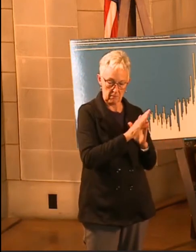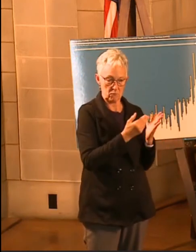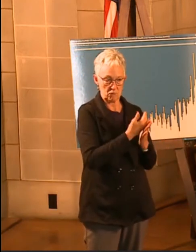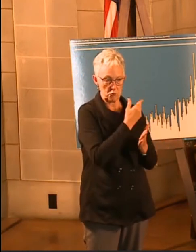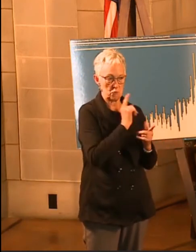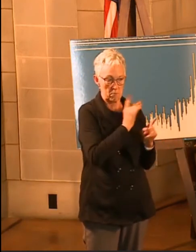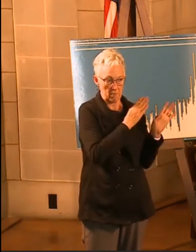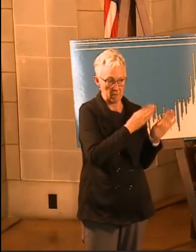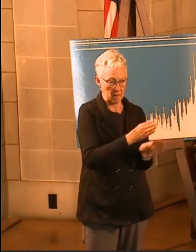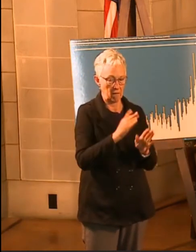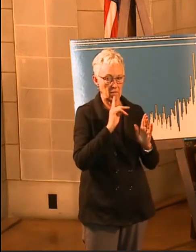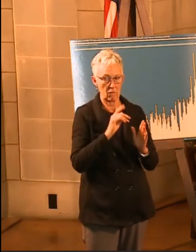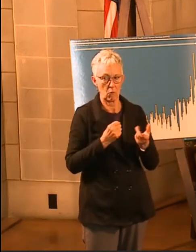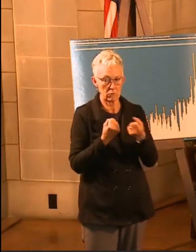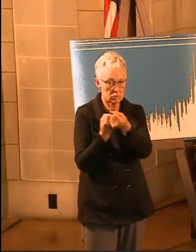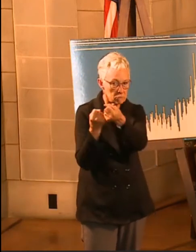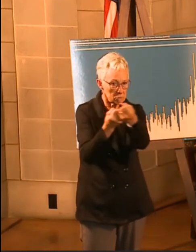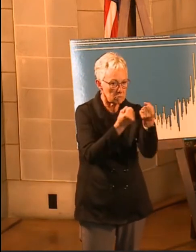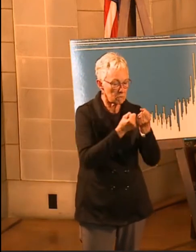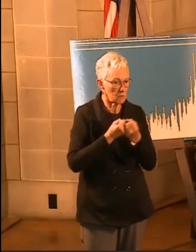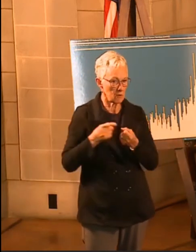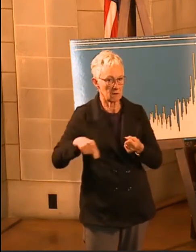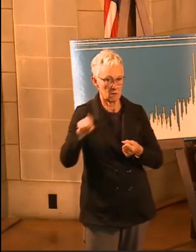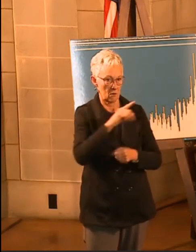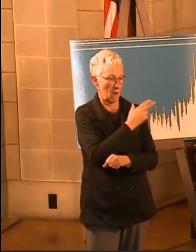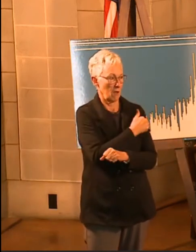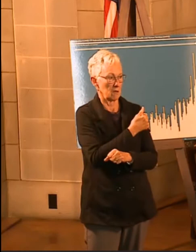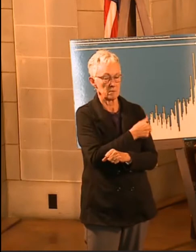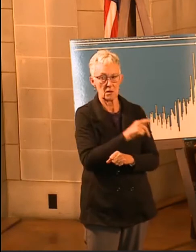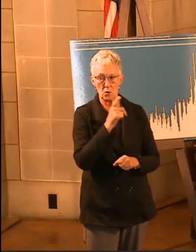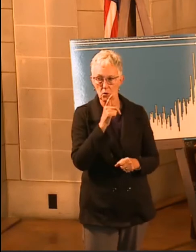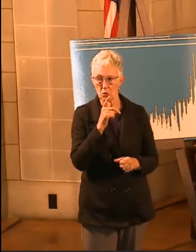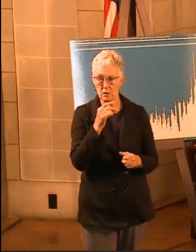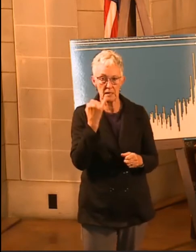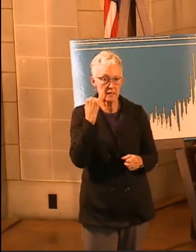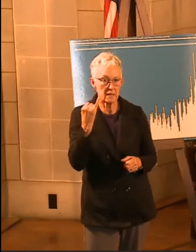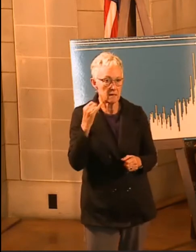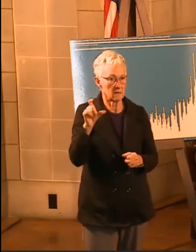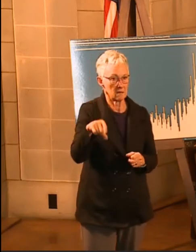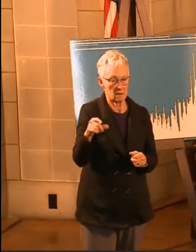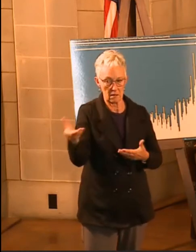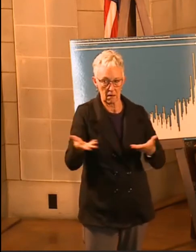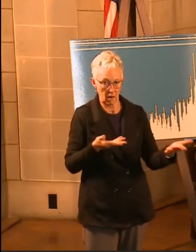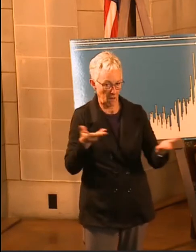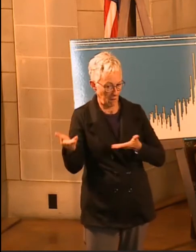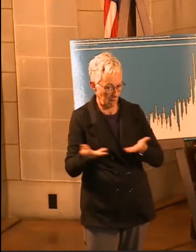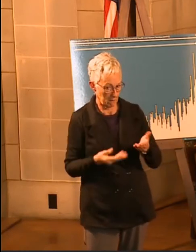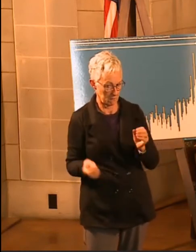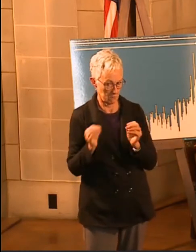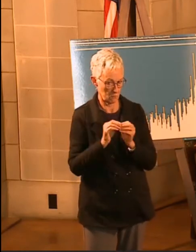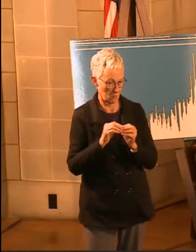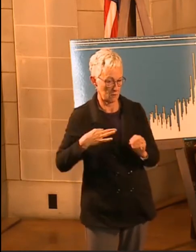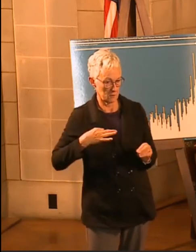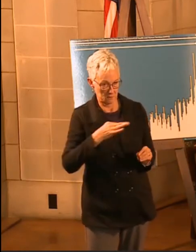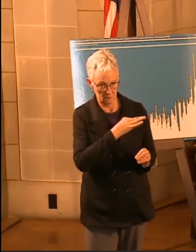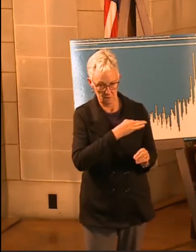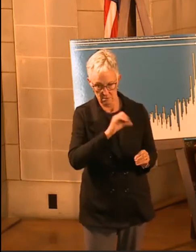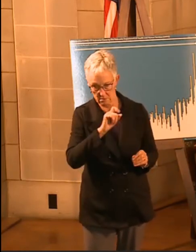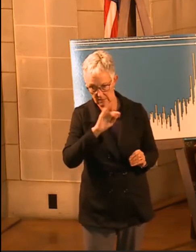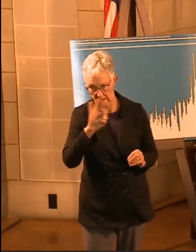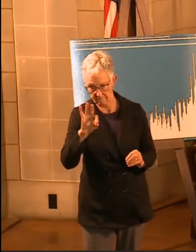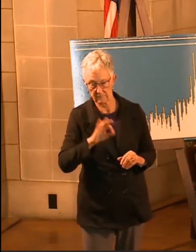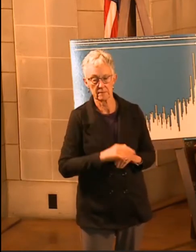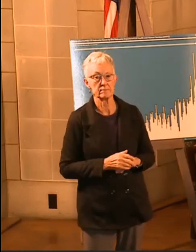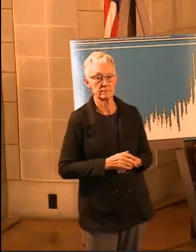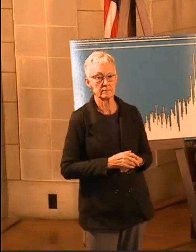So, the department has been working alongside Governor Ricketts to maintain our hospital